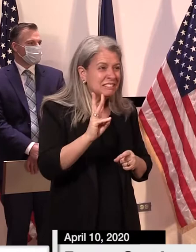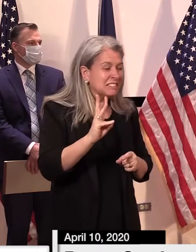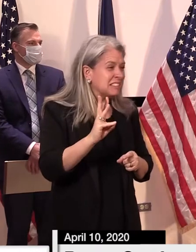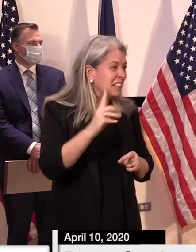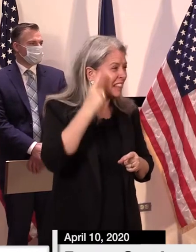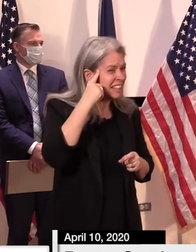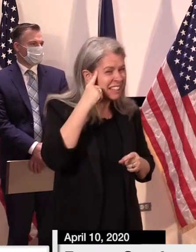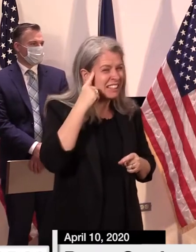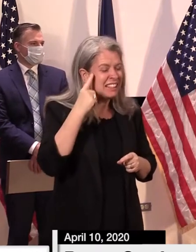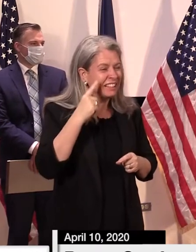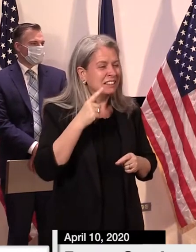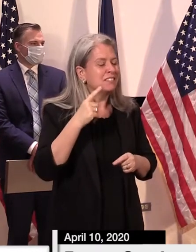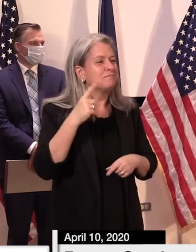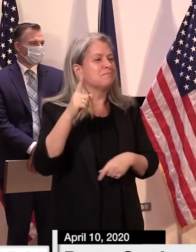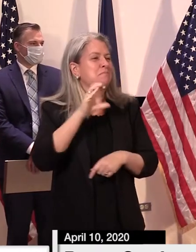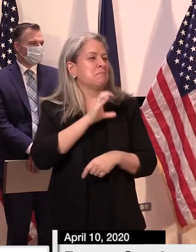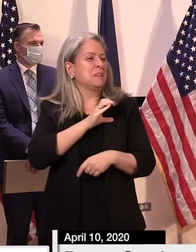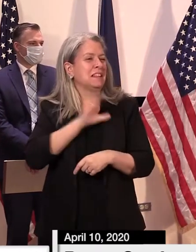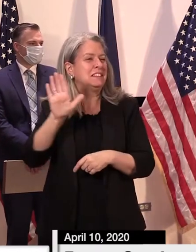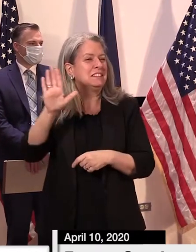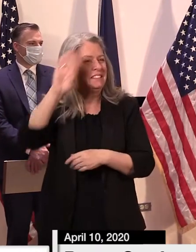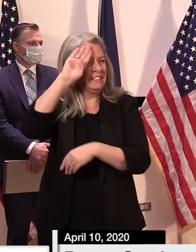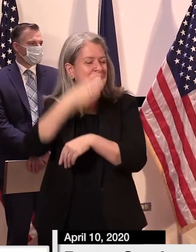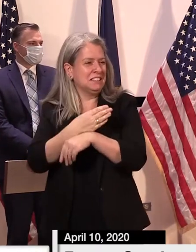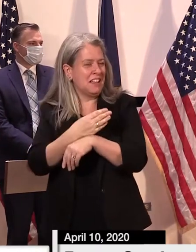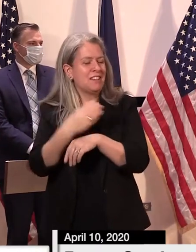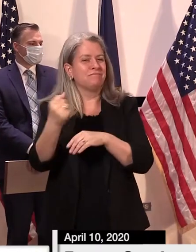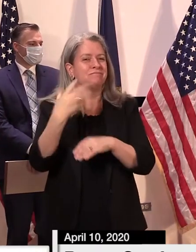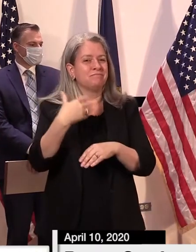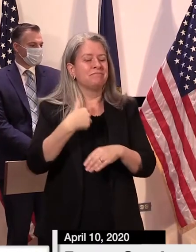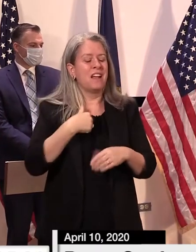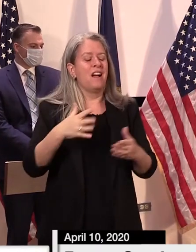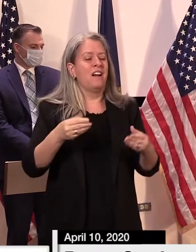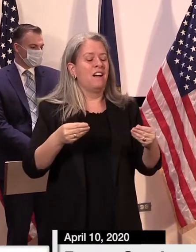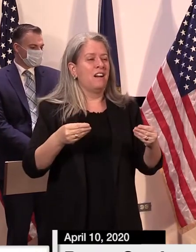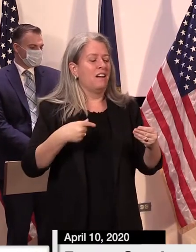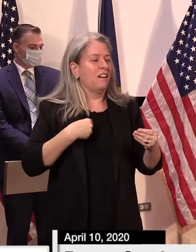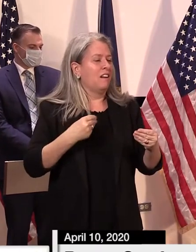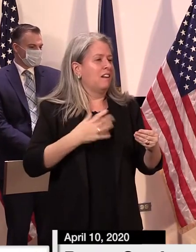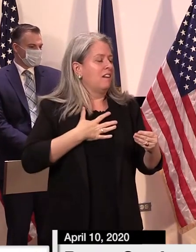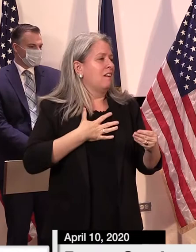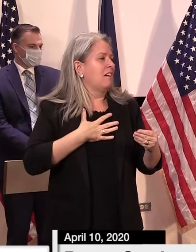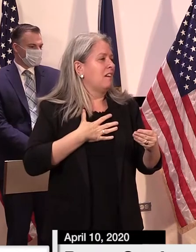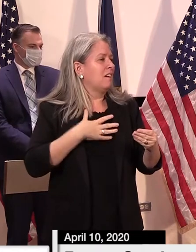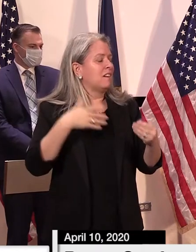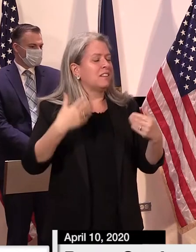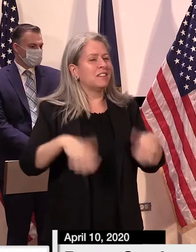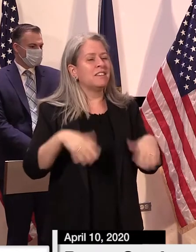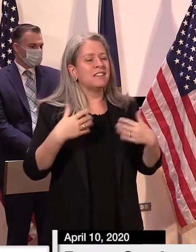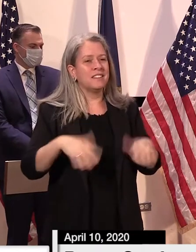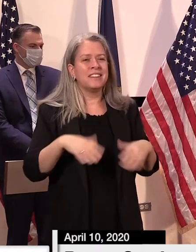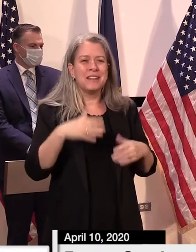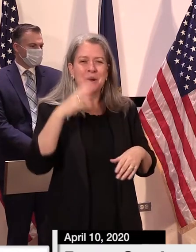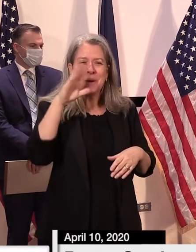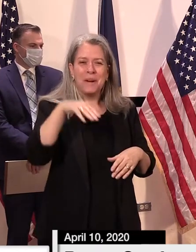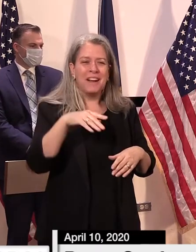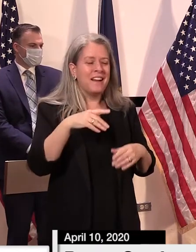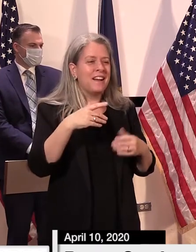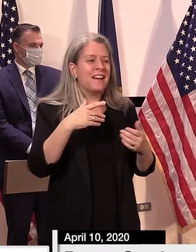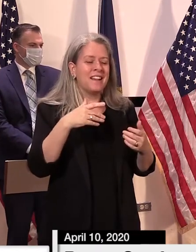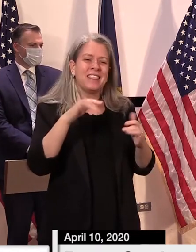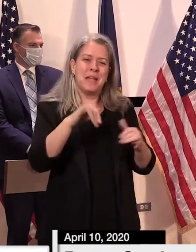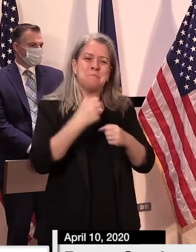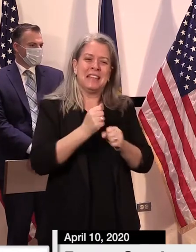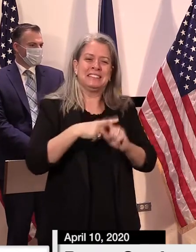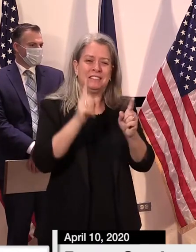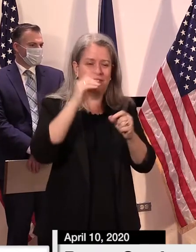old. But I just thought it was nice of him to do, and those random acts of kindness really do